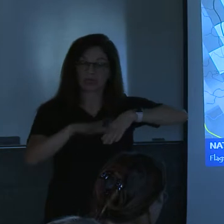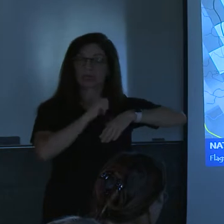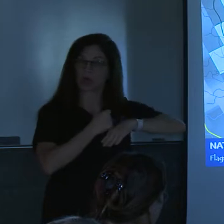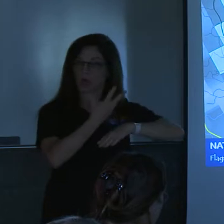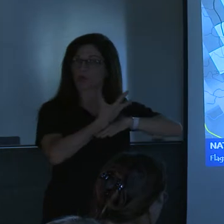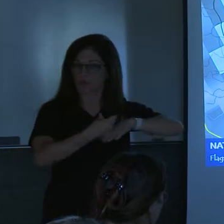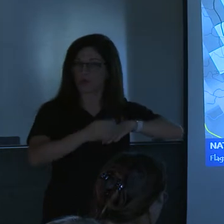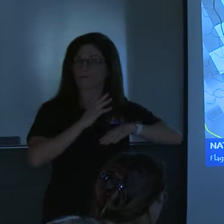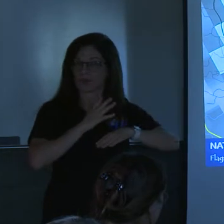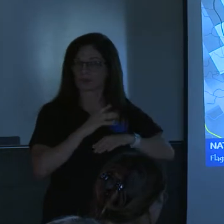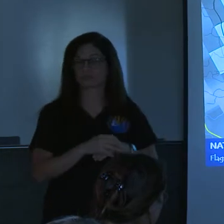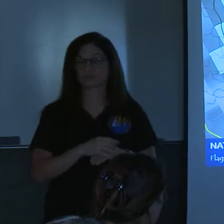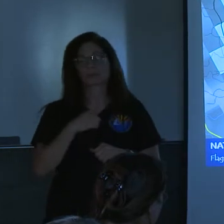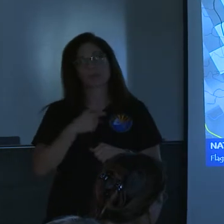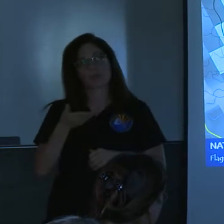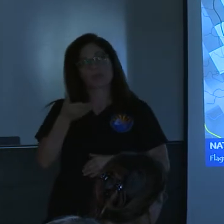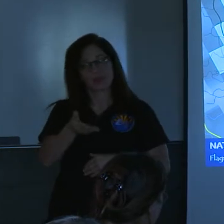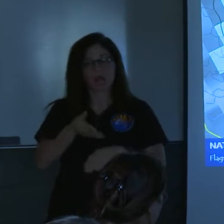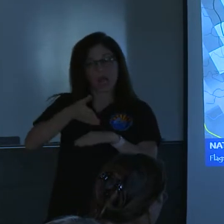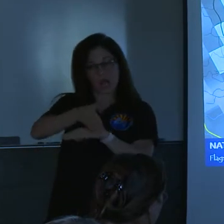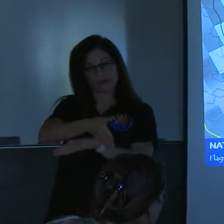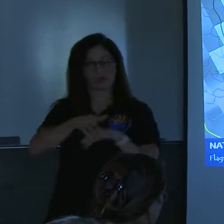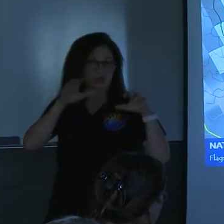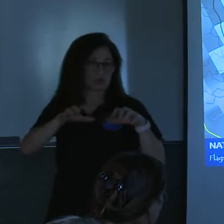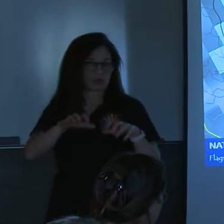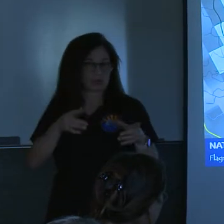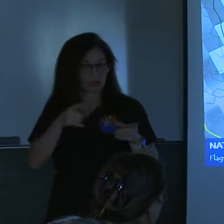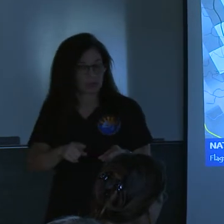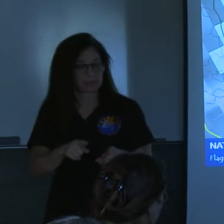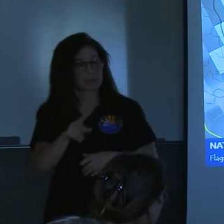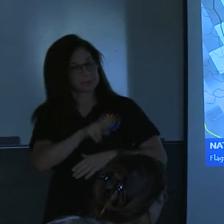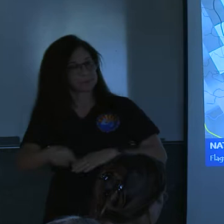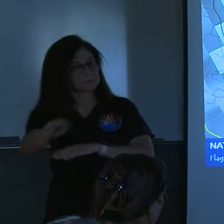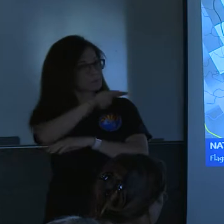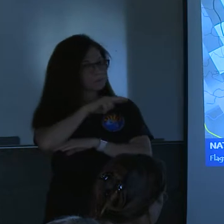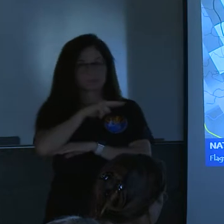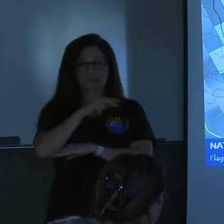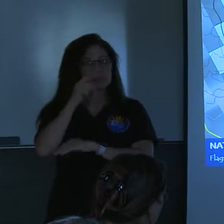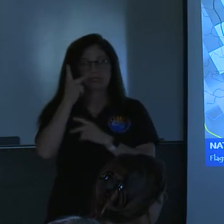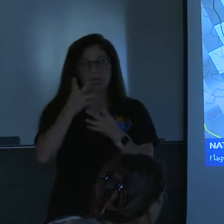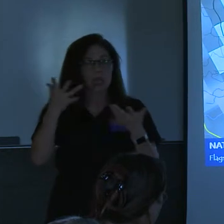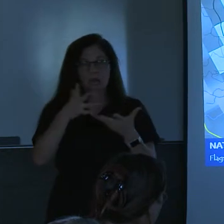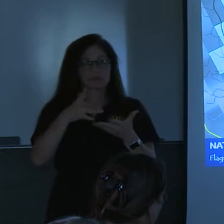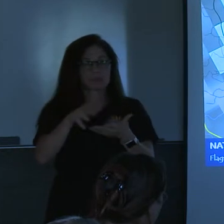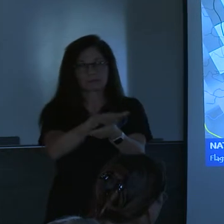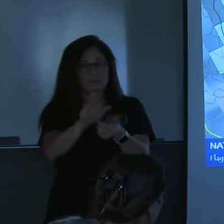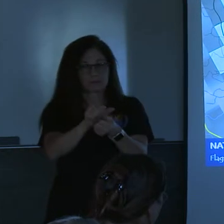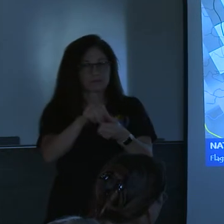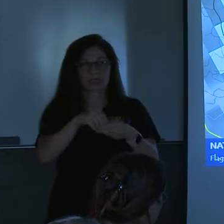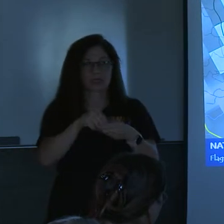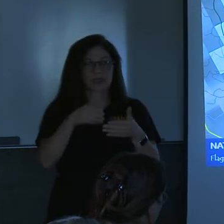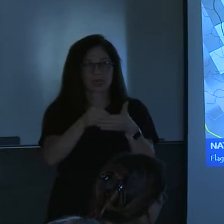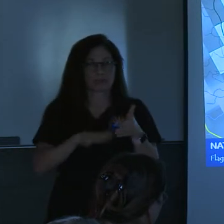this i was in the neighborhood after this event and uh did not see again many impacts in the neighborhoods